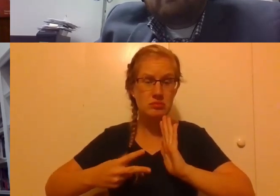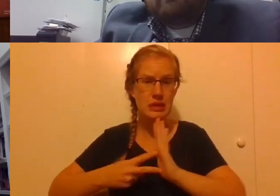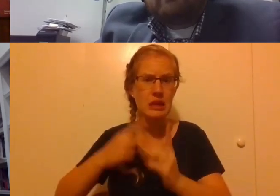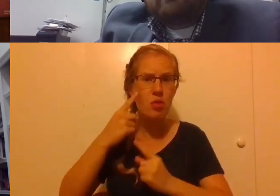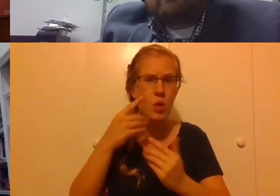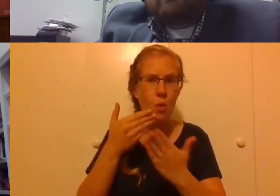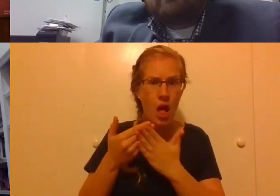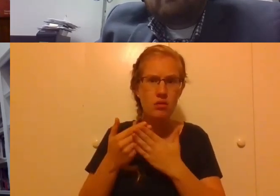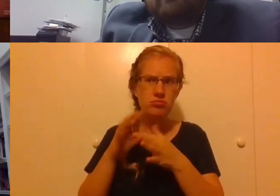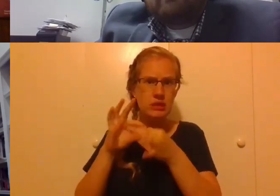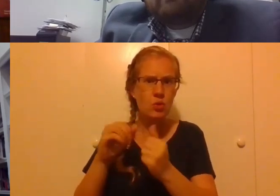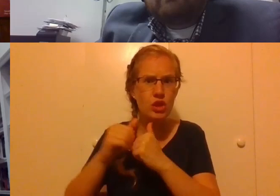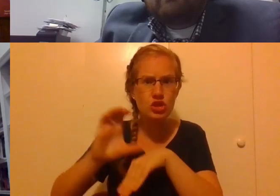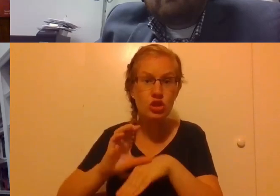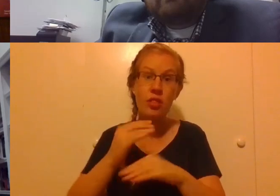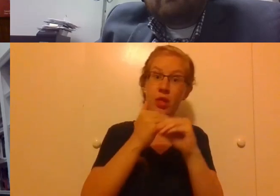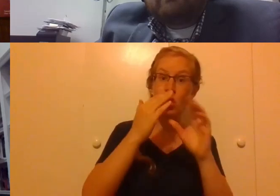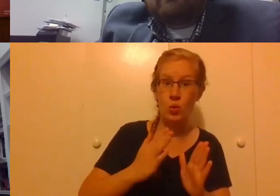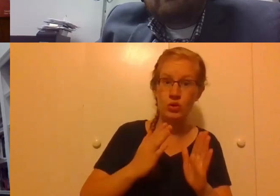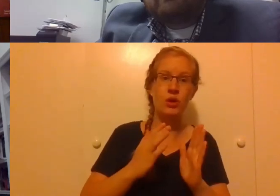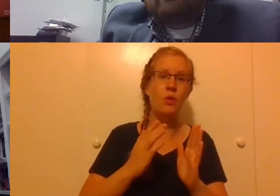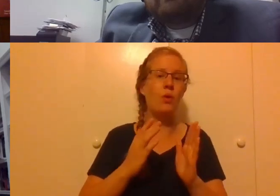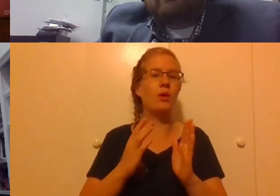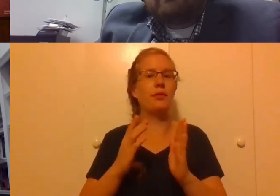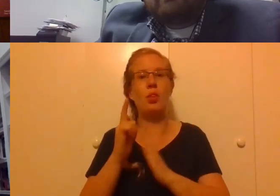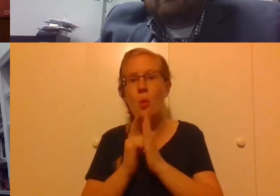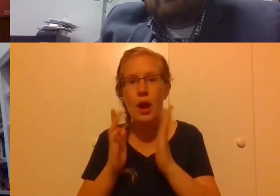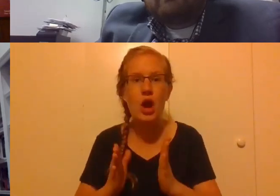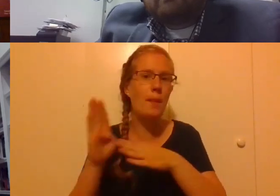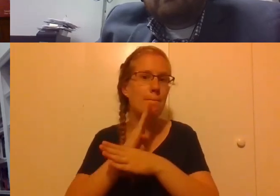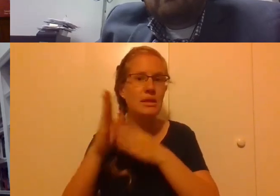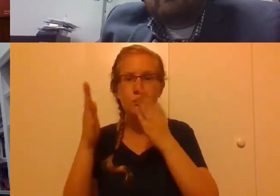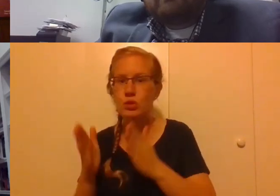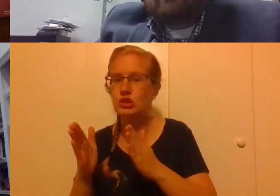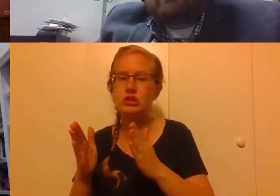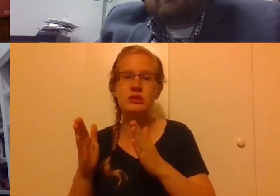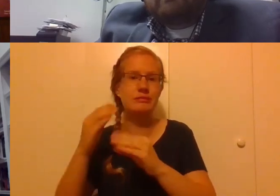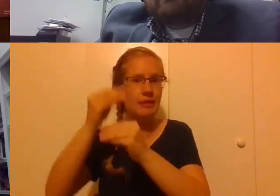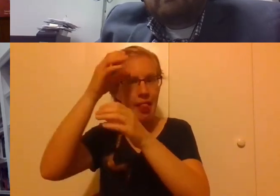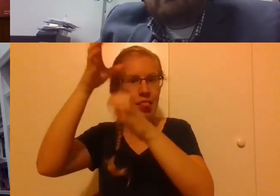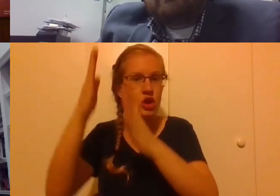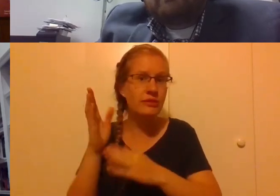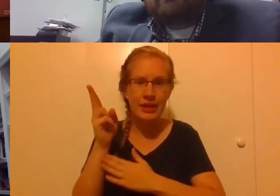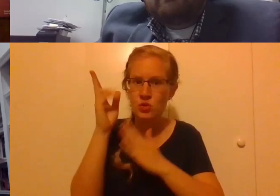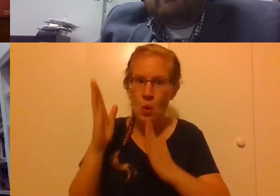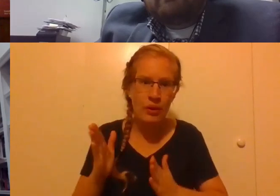commuting with the church, whether they're theologians or lawyers or business persons, scholars, historians,